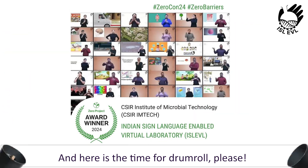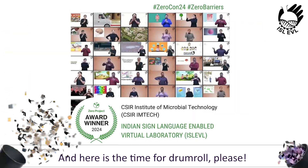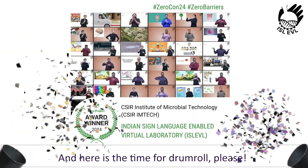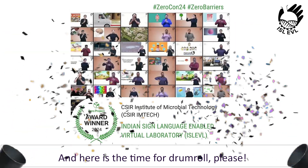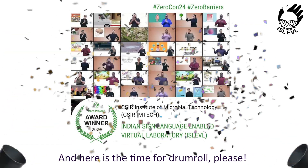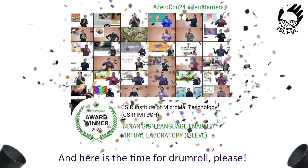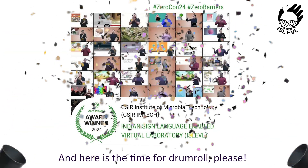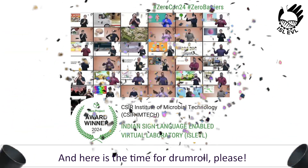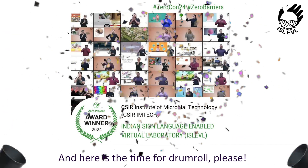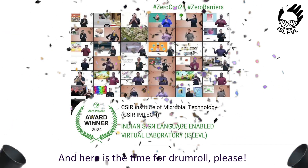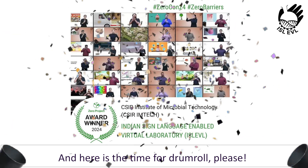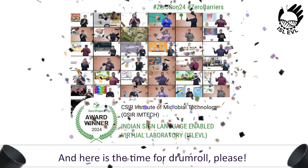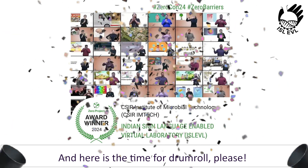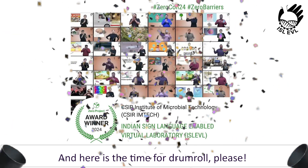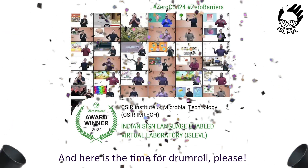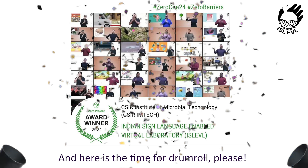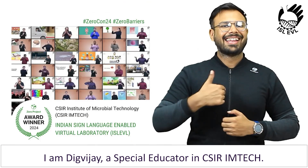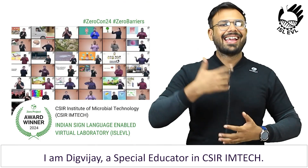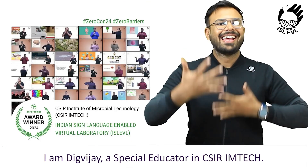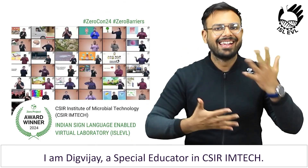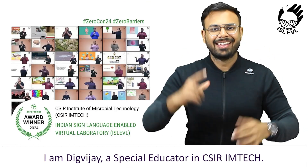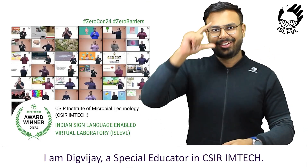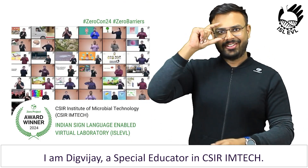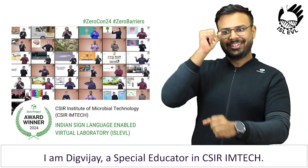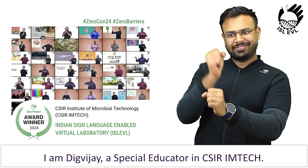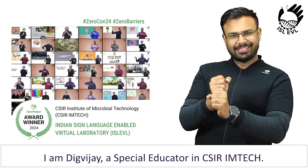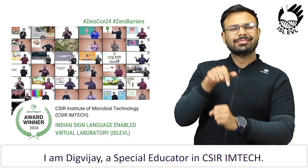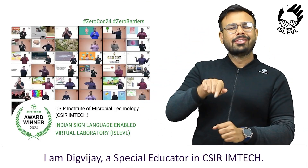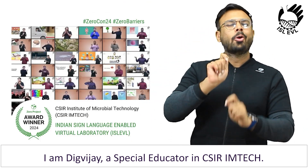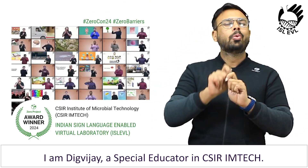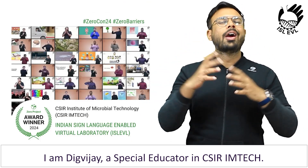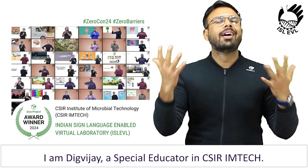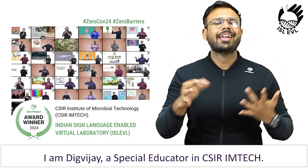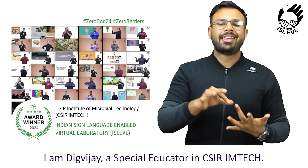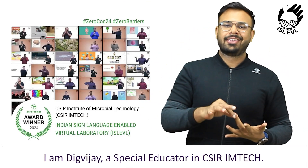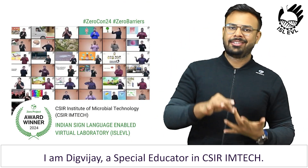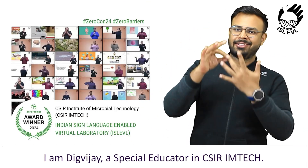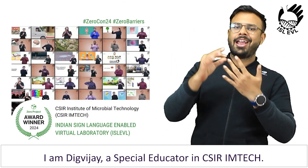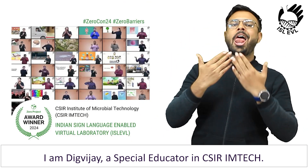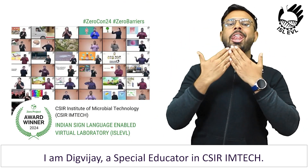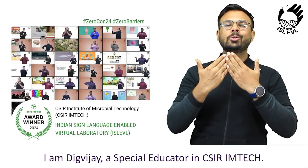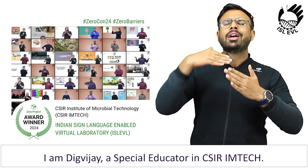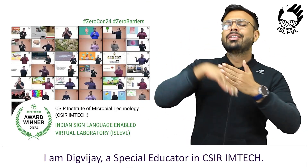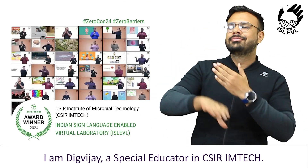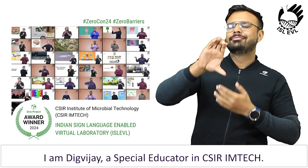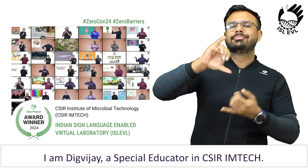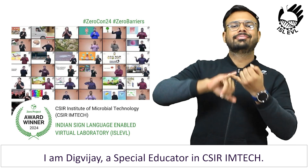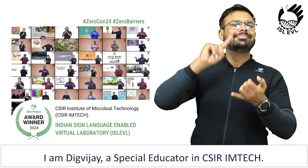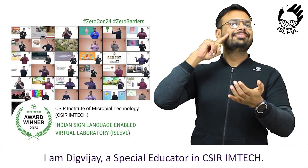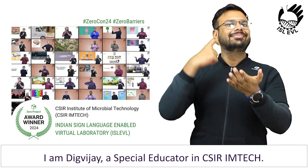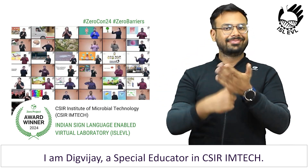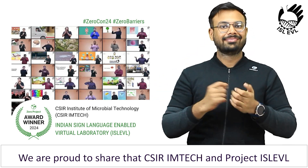And here is the time for drum roll please. I am Digvijay, a special educator in CSIR-MTIC.